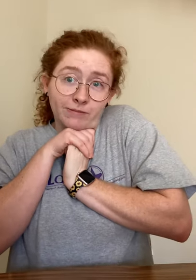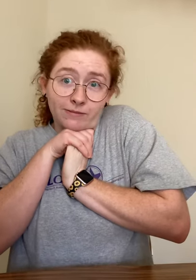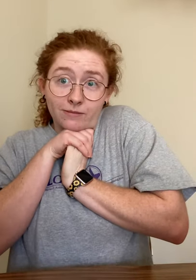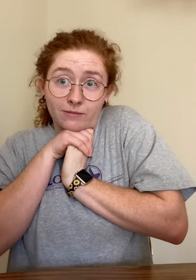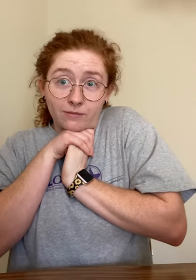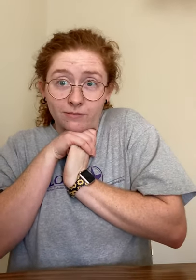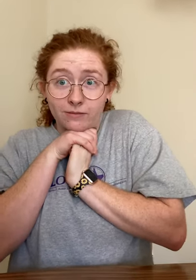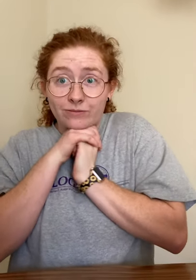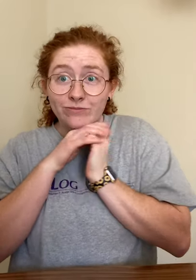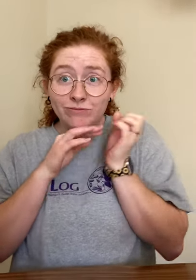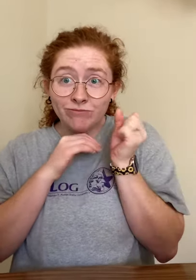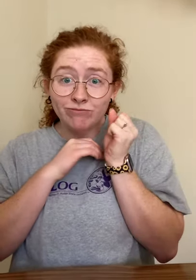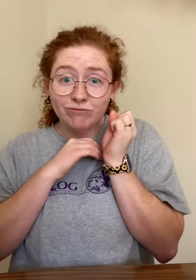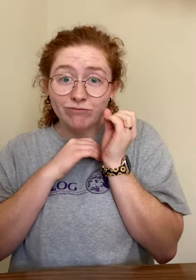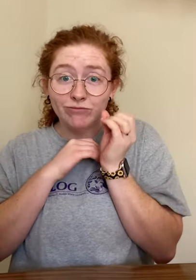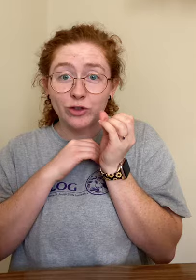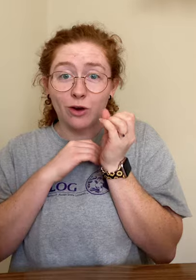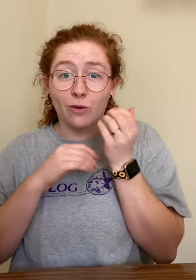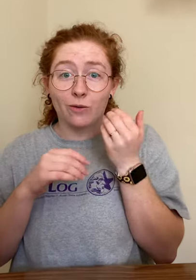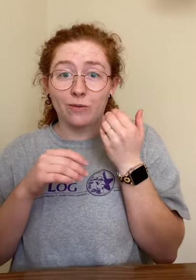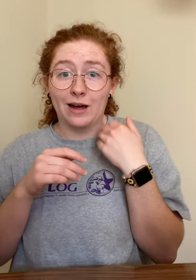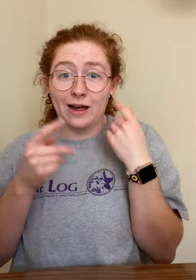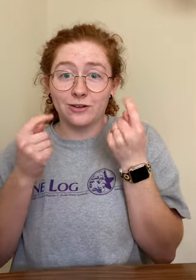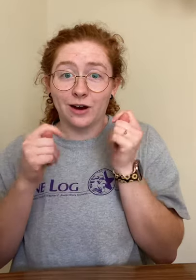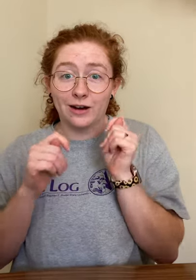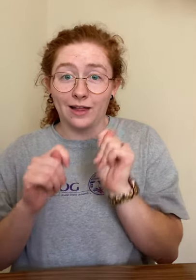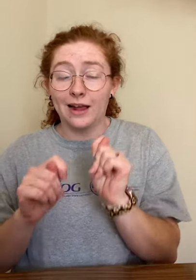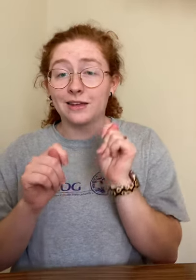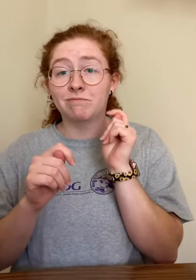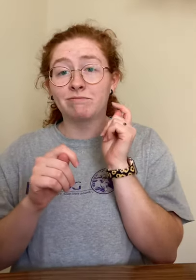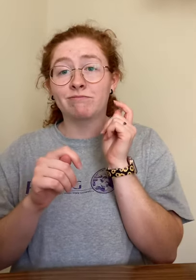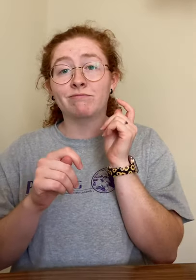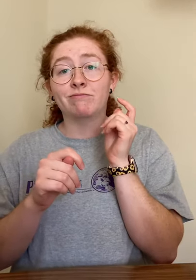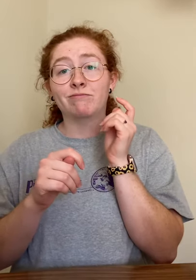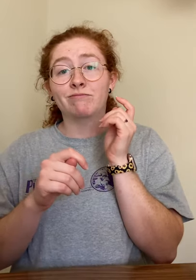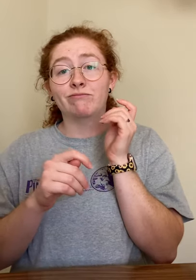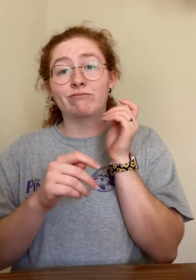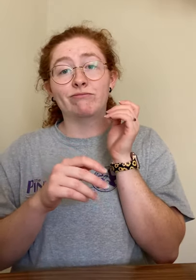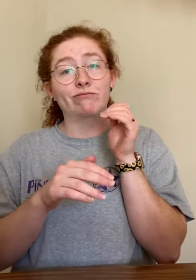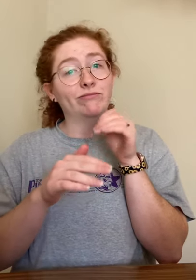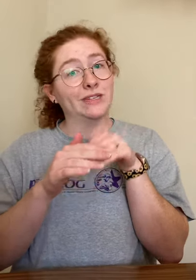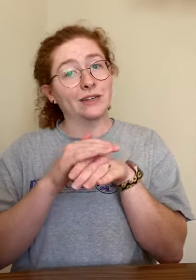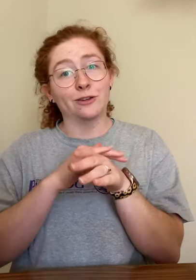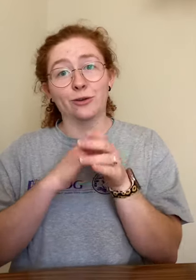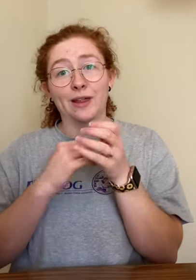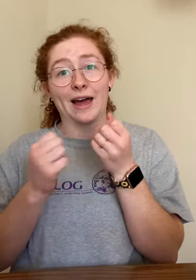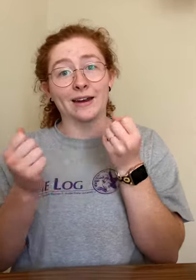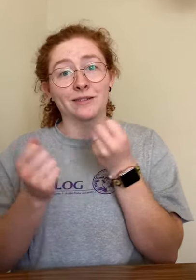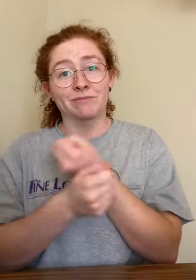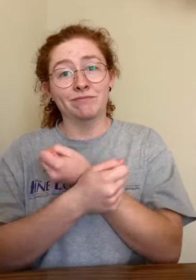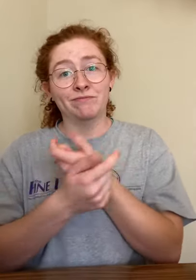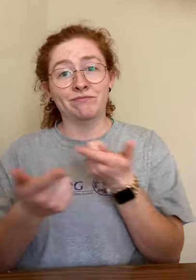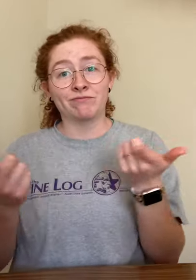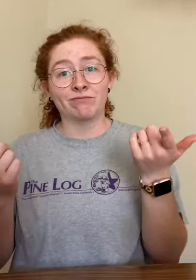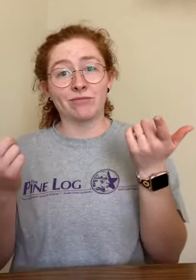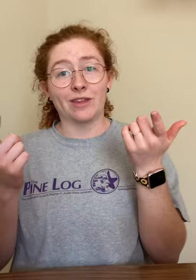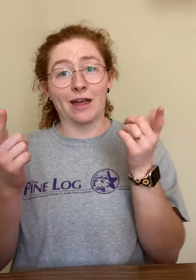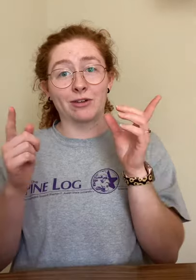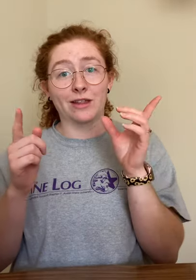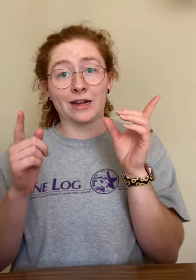so I try to like, include that in everything I